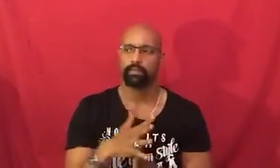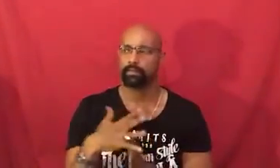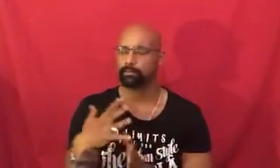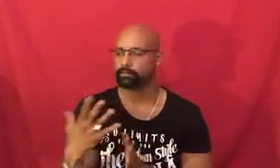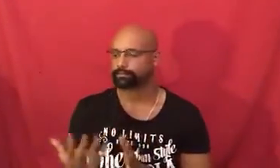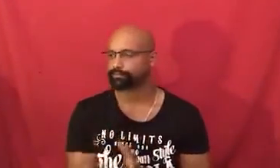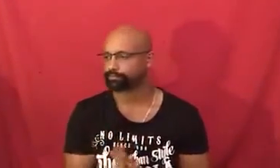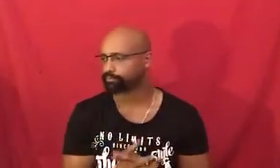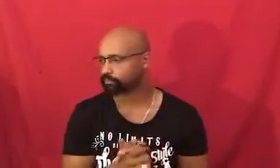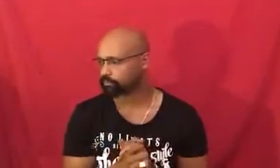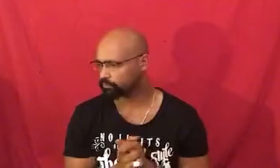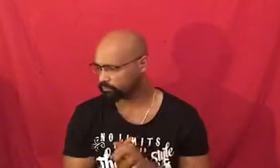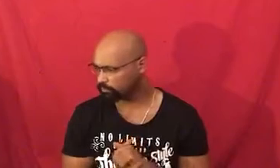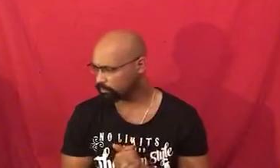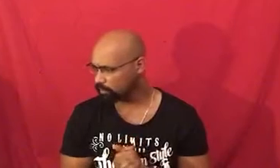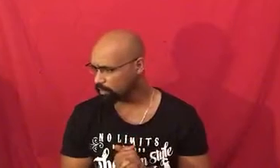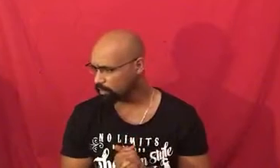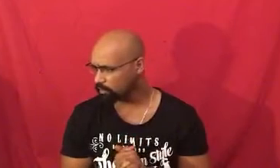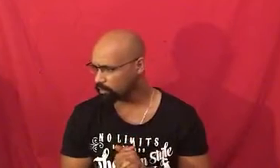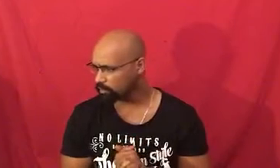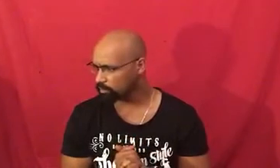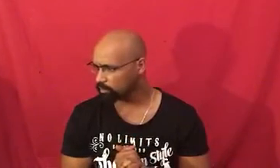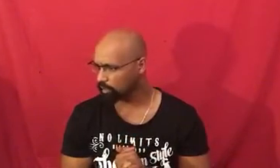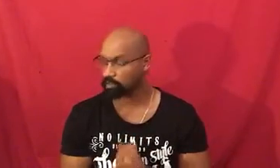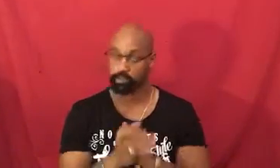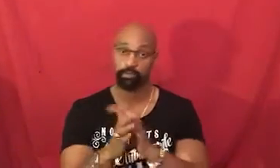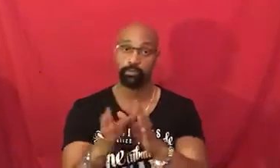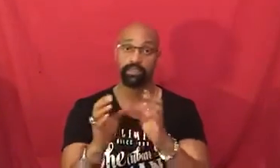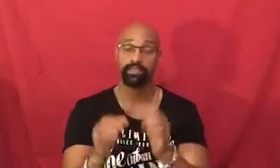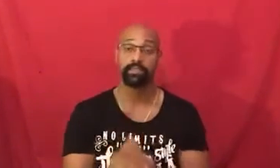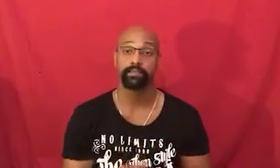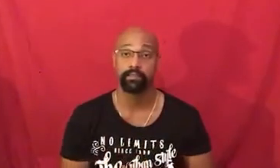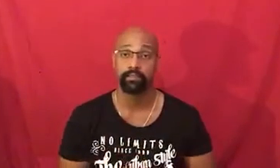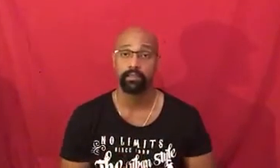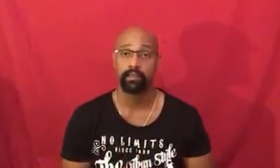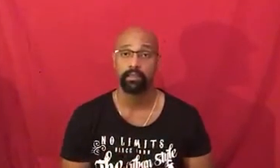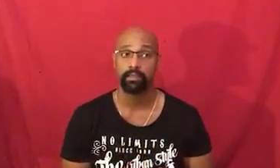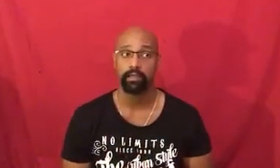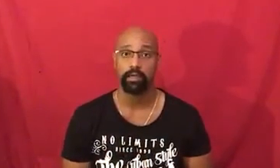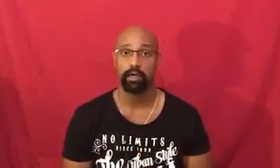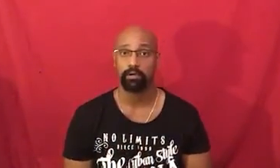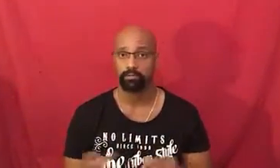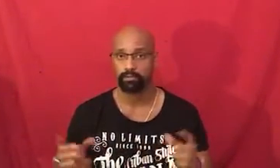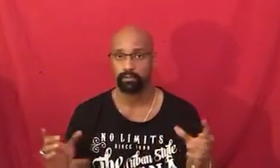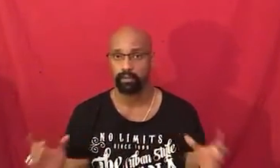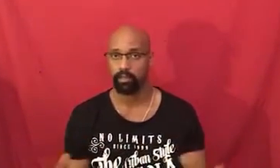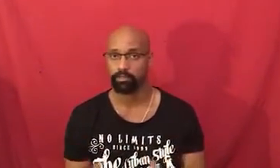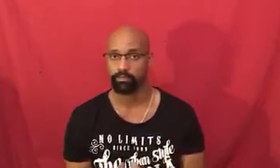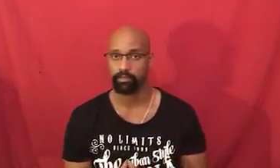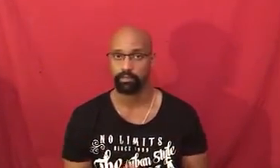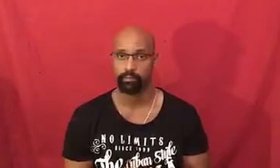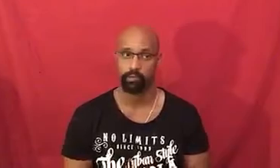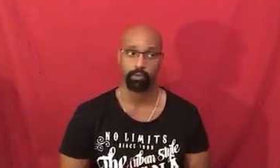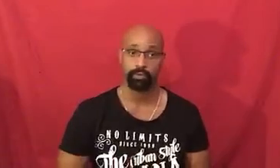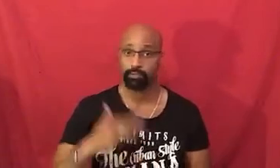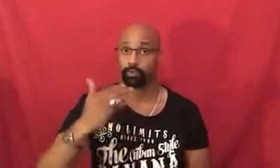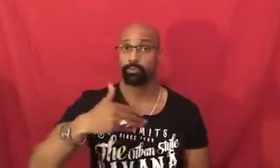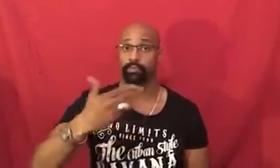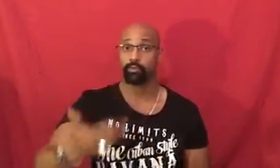allows you to make sense of a lot of things which will in turn make you